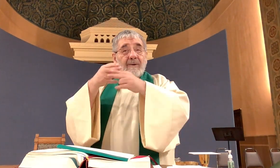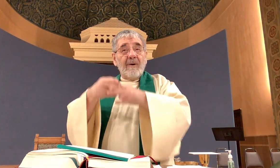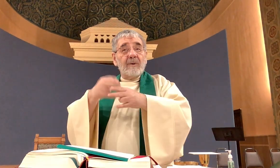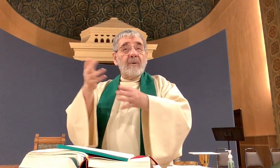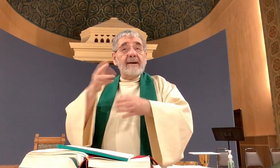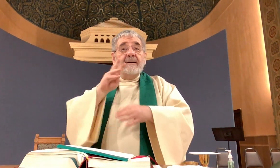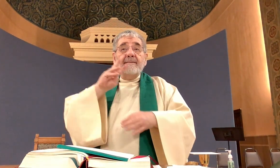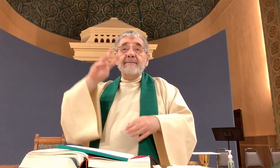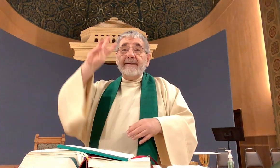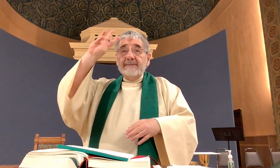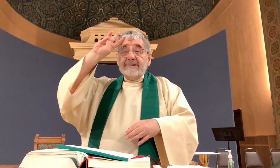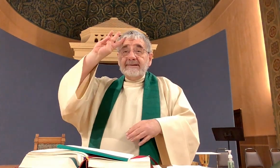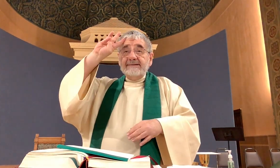that's called baptism